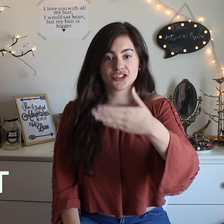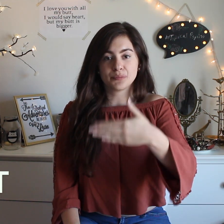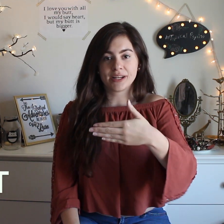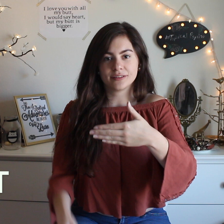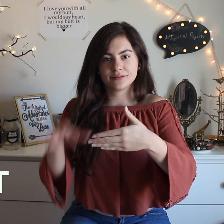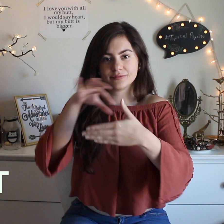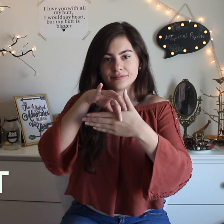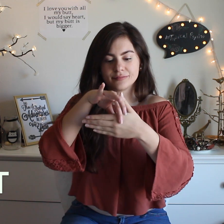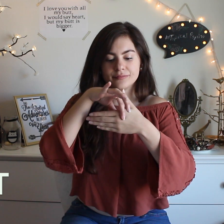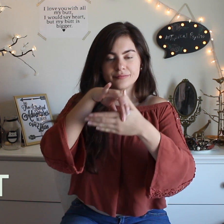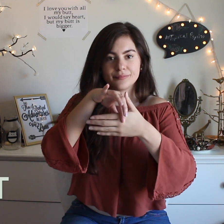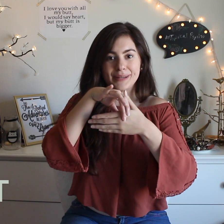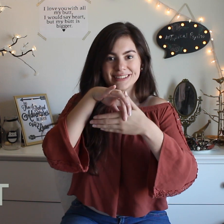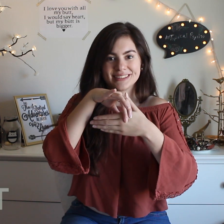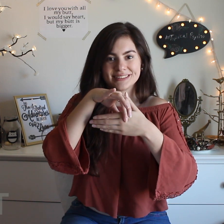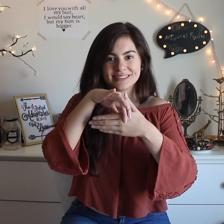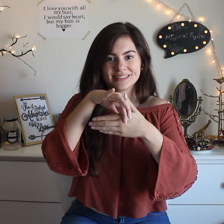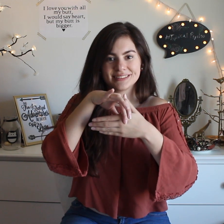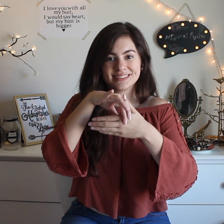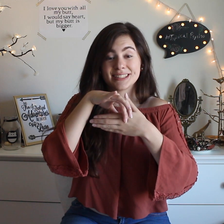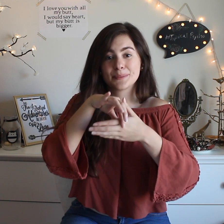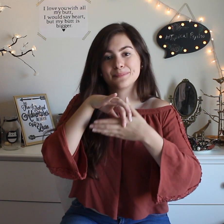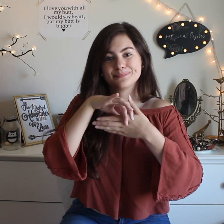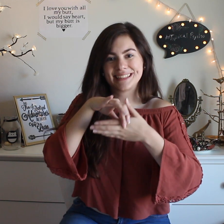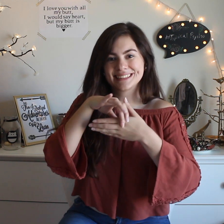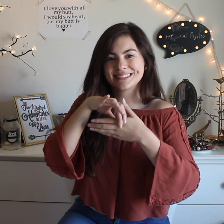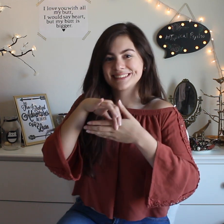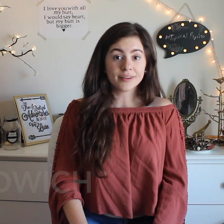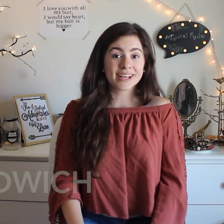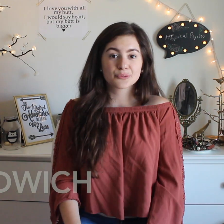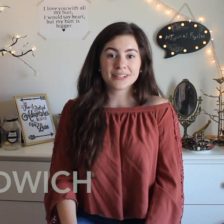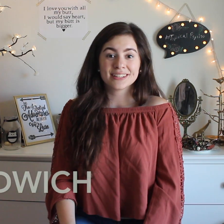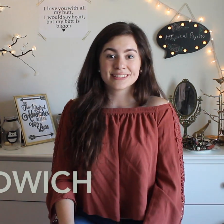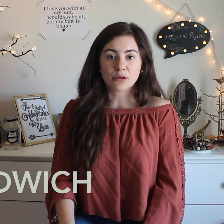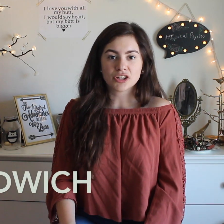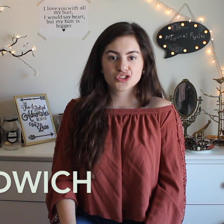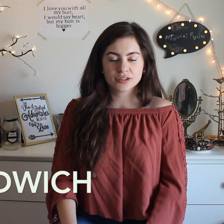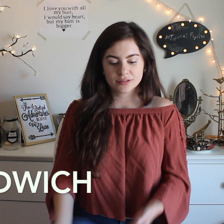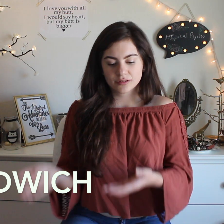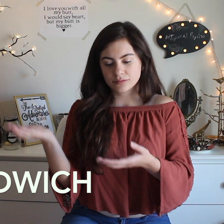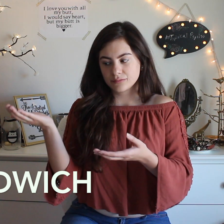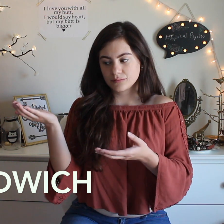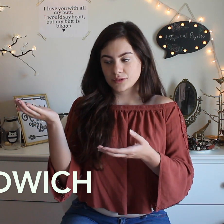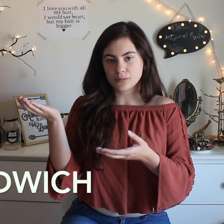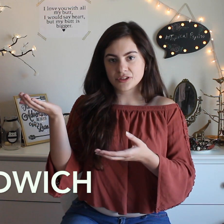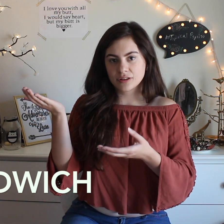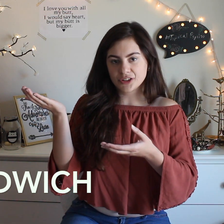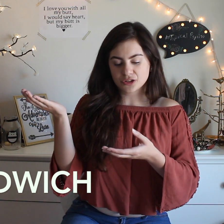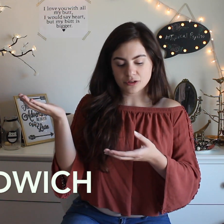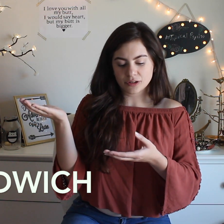is a meat meat meat next word sandwich so basically just gonna go